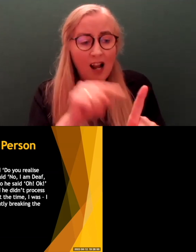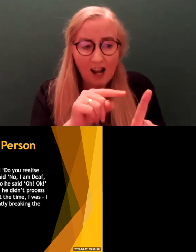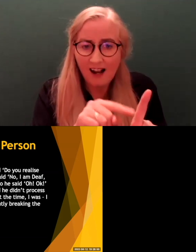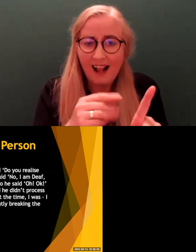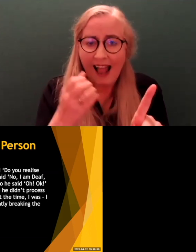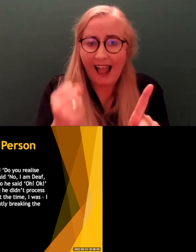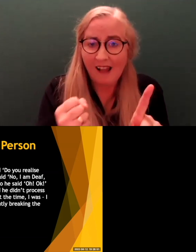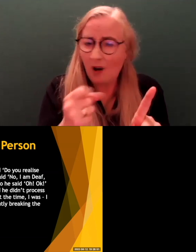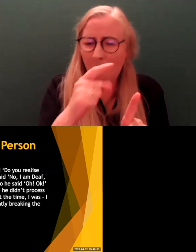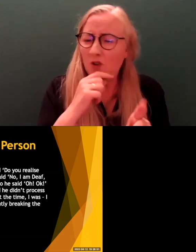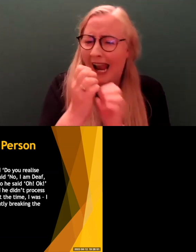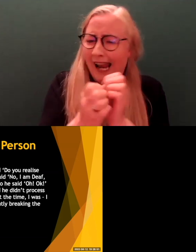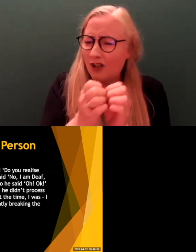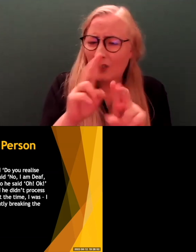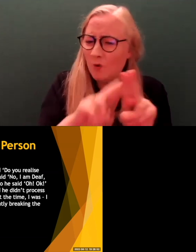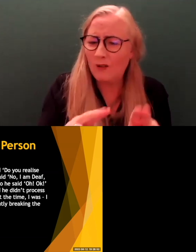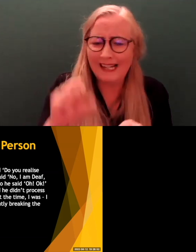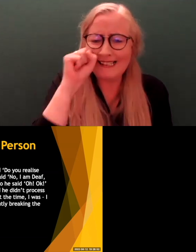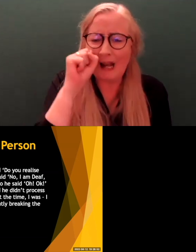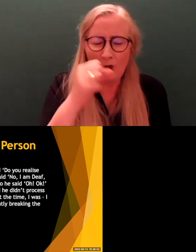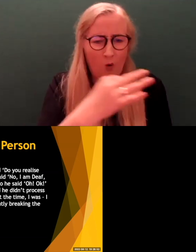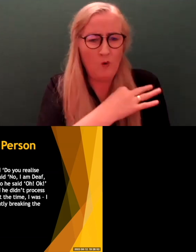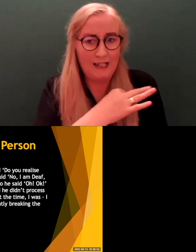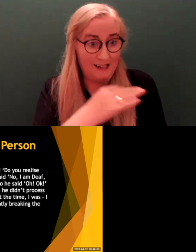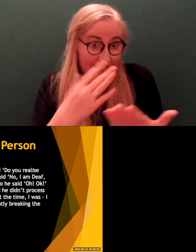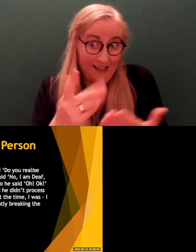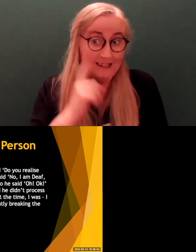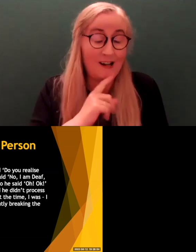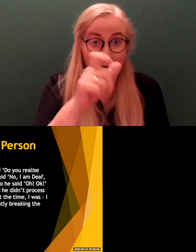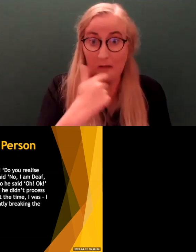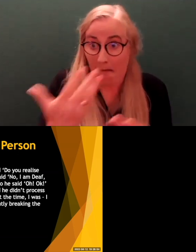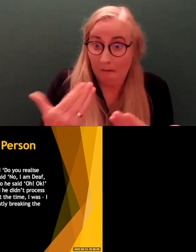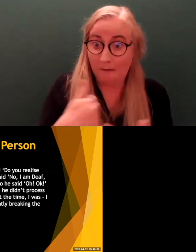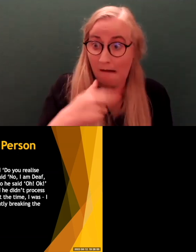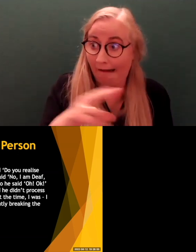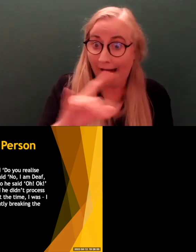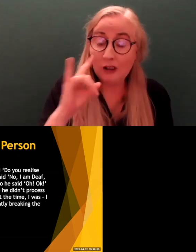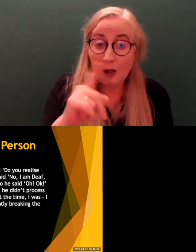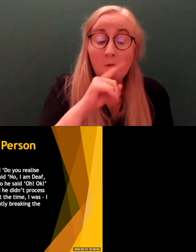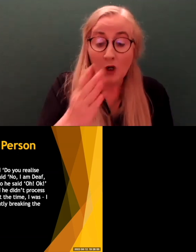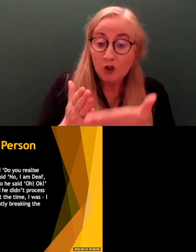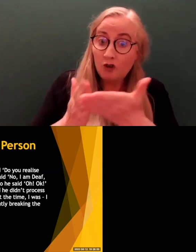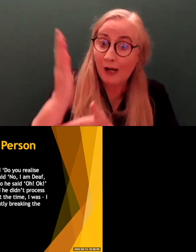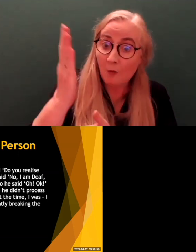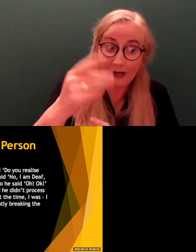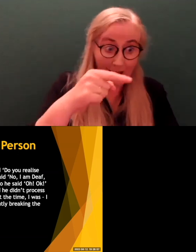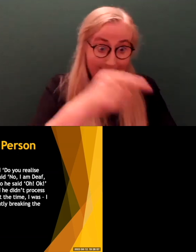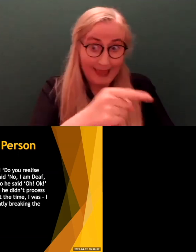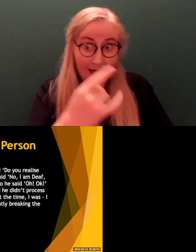well. And that's when the deaf person said, well, I didn't hear it because I'm deaf. And immediately when that happened, their whole demeanor